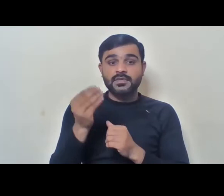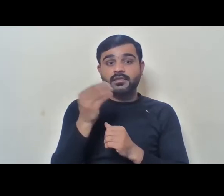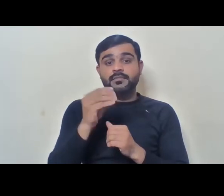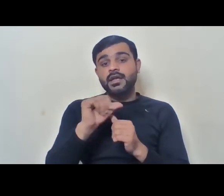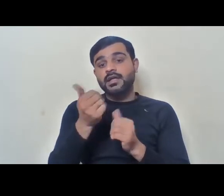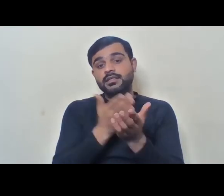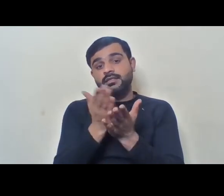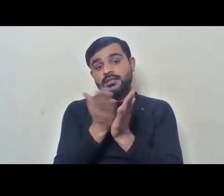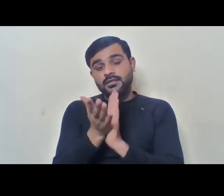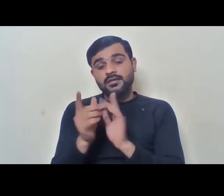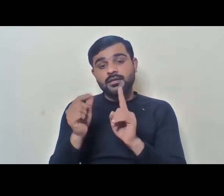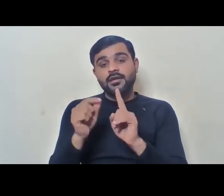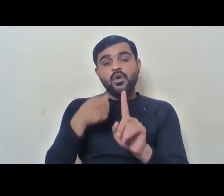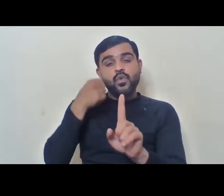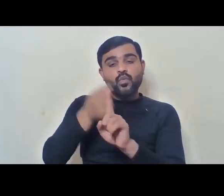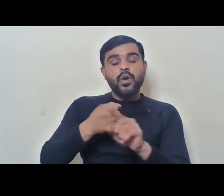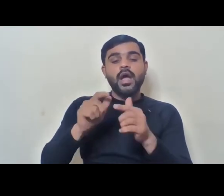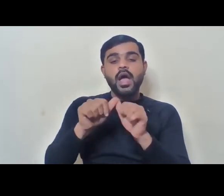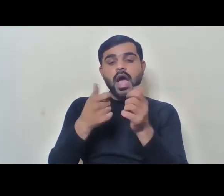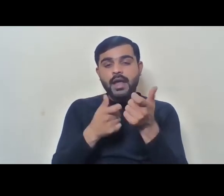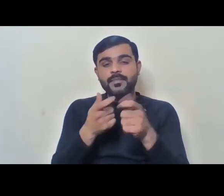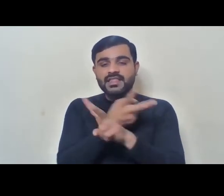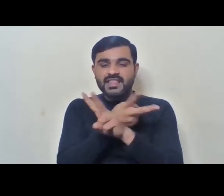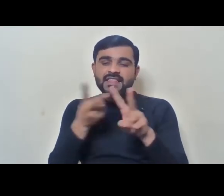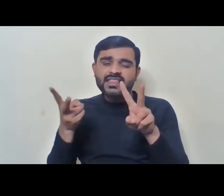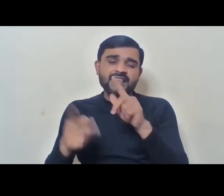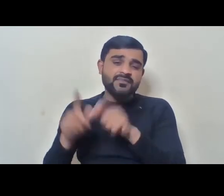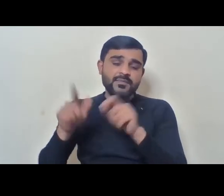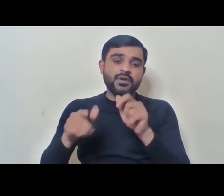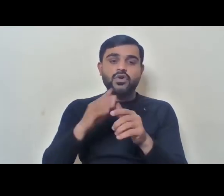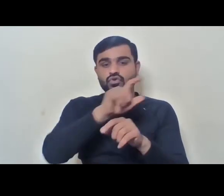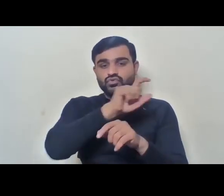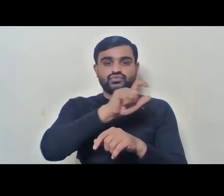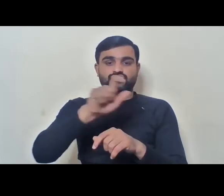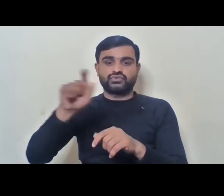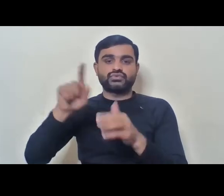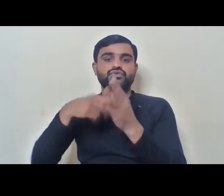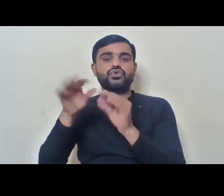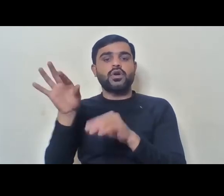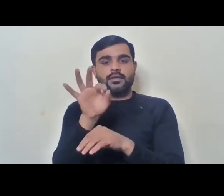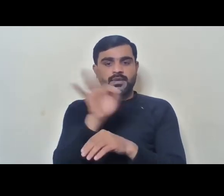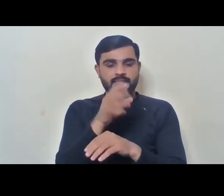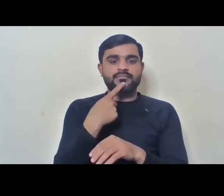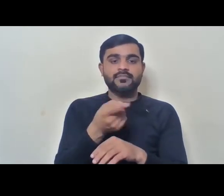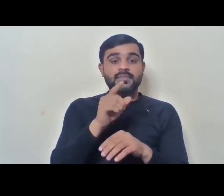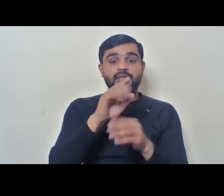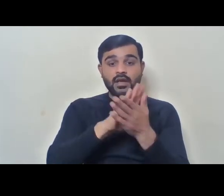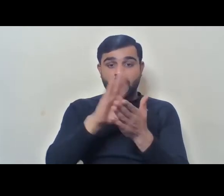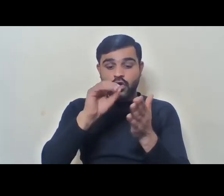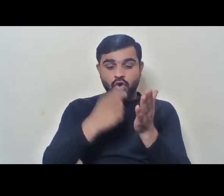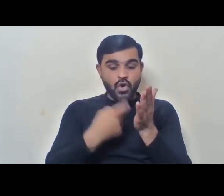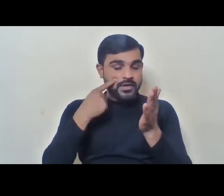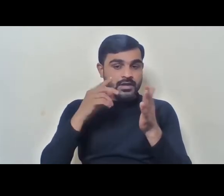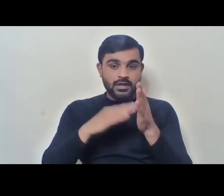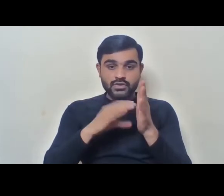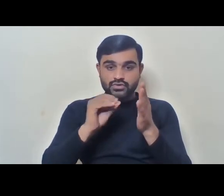categories like freedom fighters, veterans, etc. They them reservation. So, this horizontal reservation fits